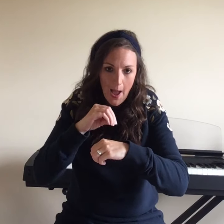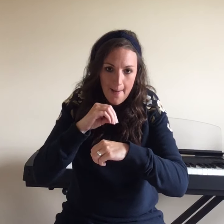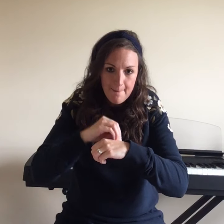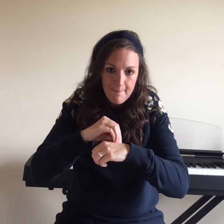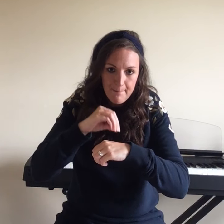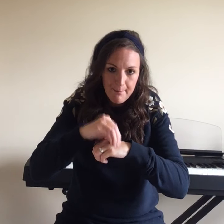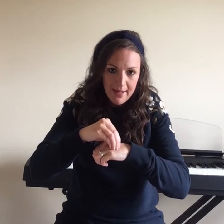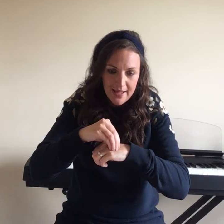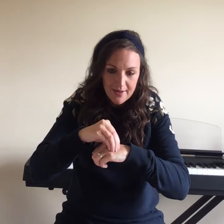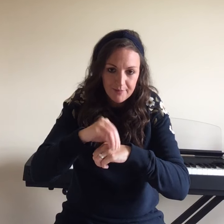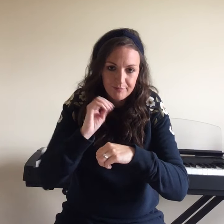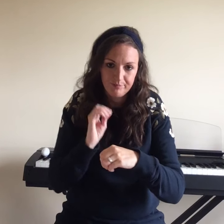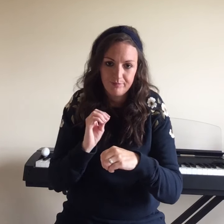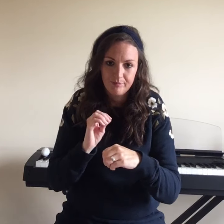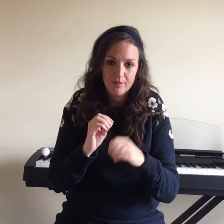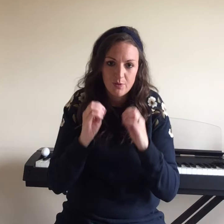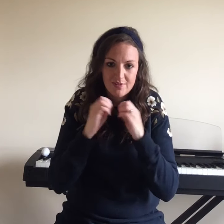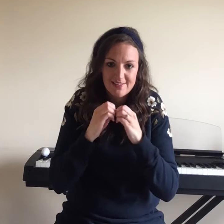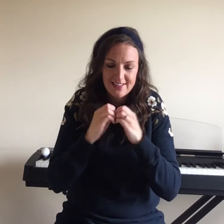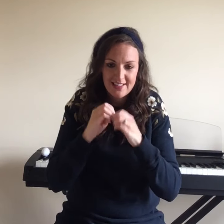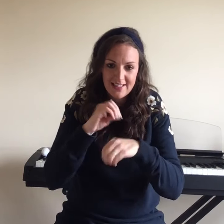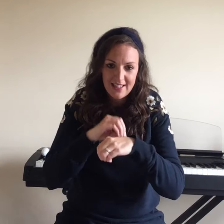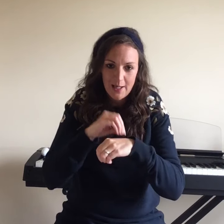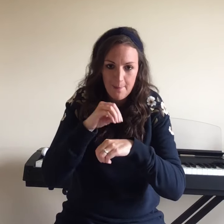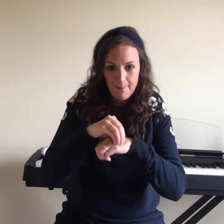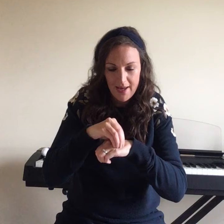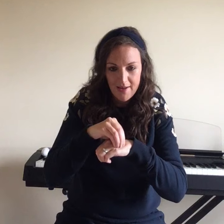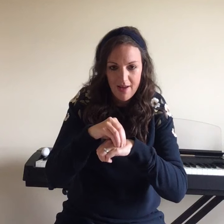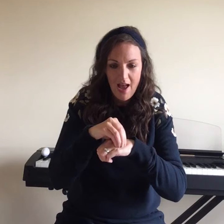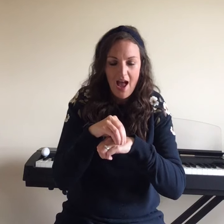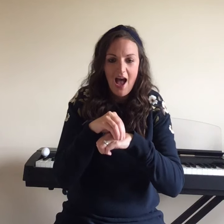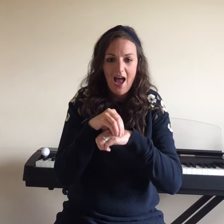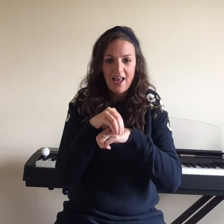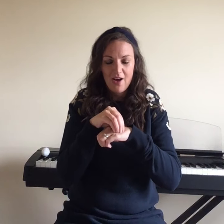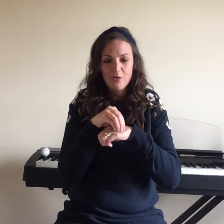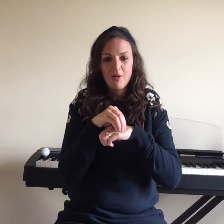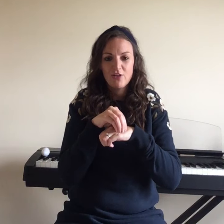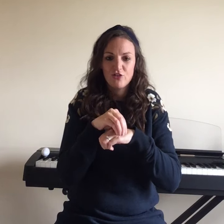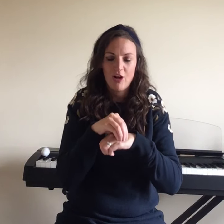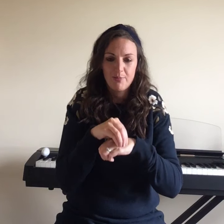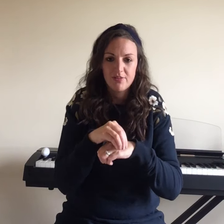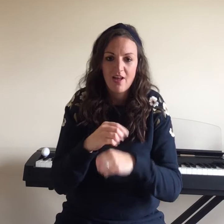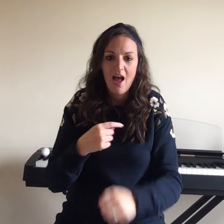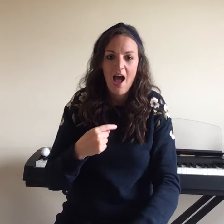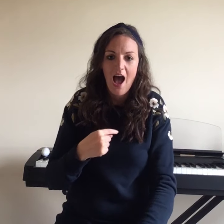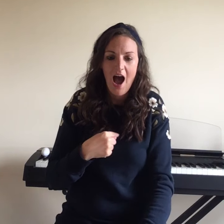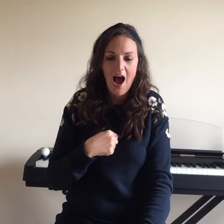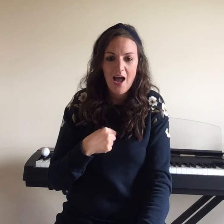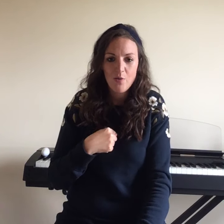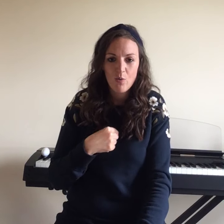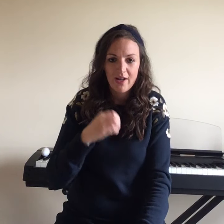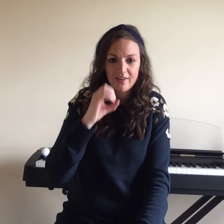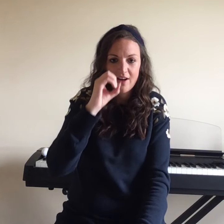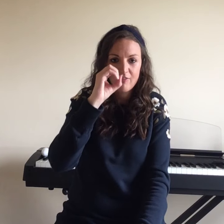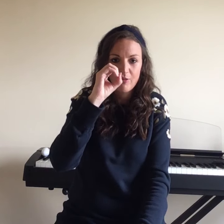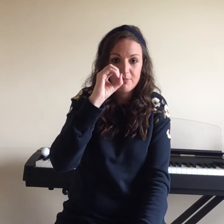a bee. So stinging like a bee. I earned my stripes. I went from